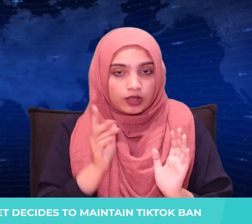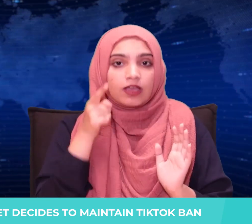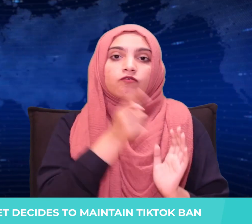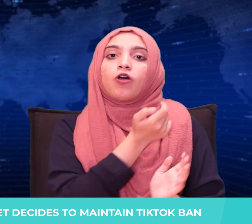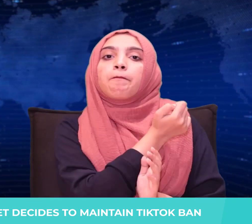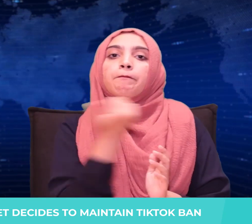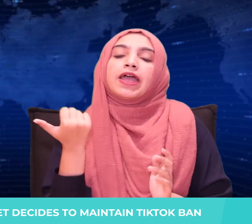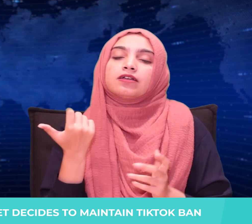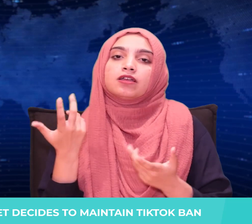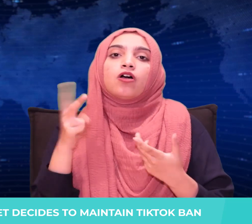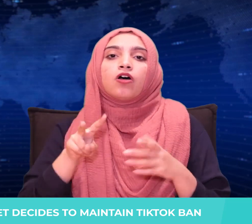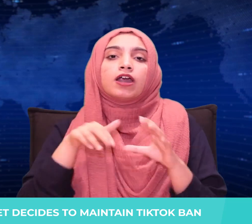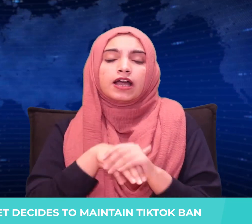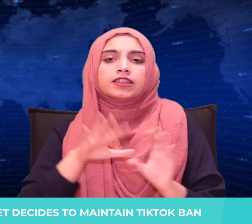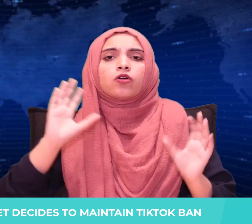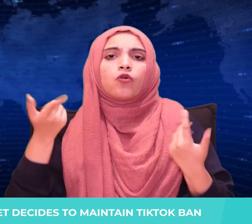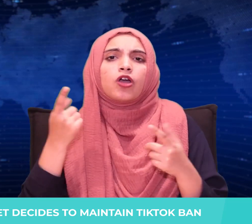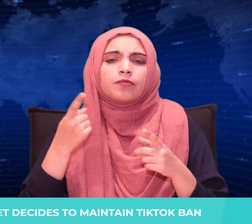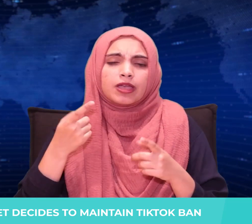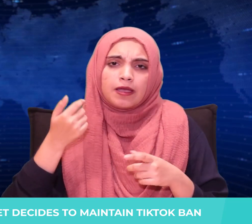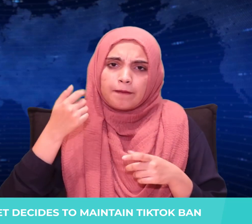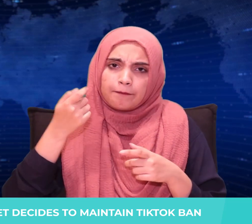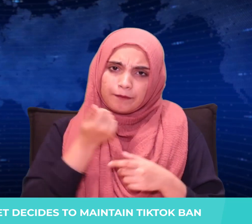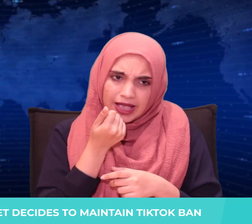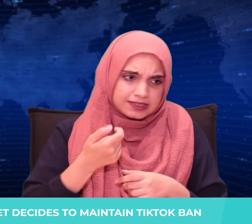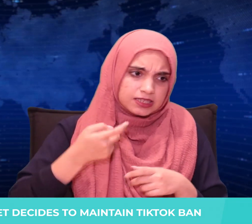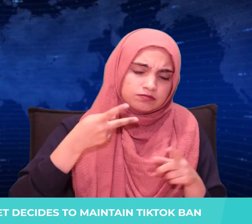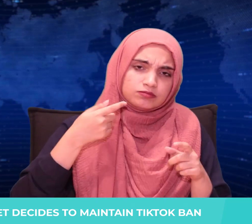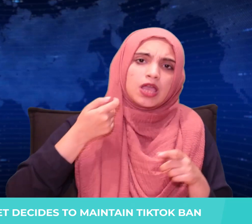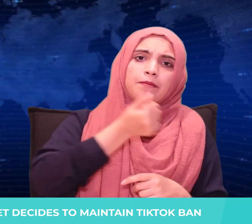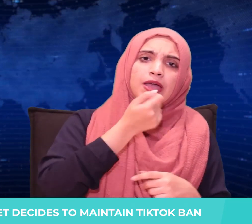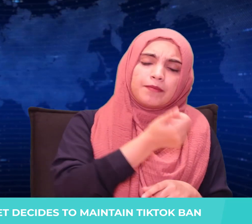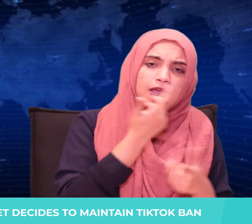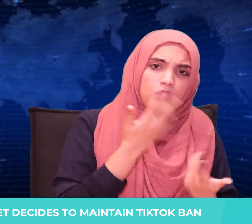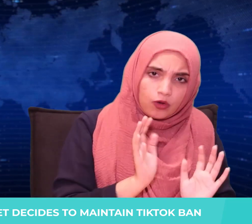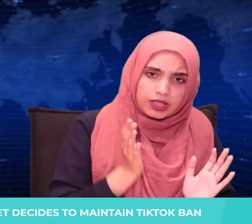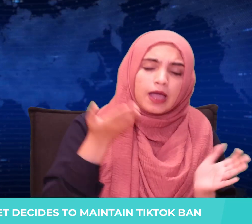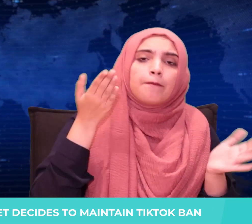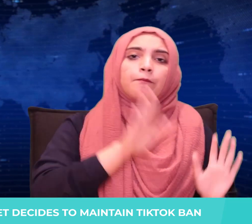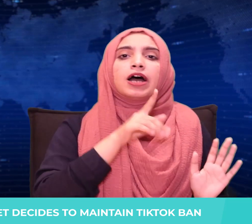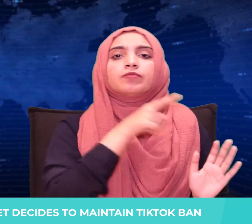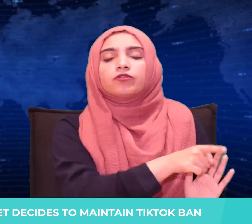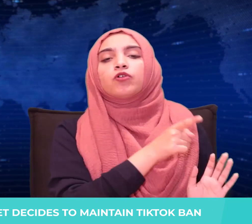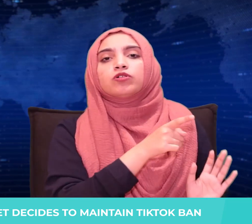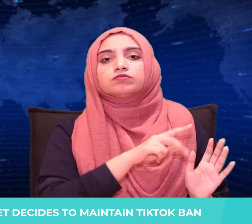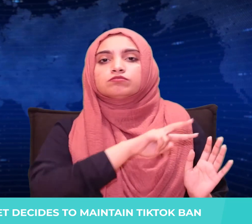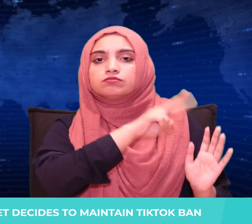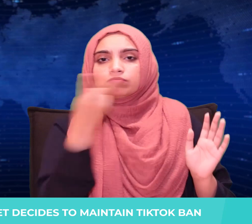deposit made into their accounts connected with their fake businesses to make it look more